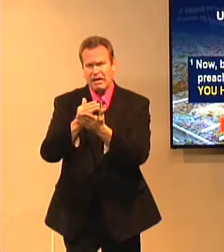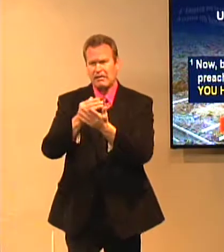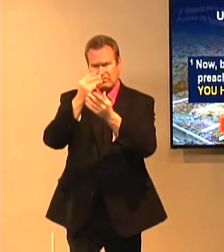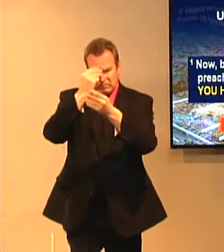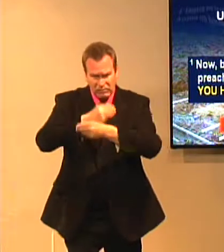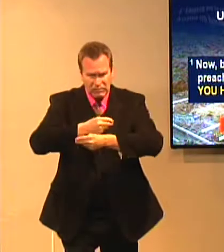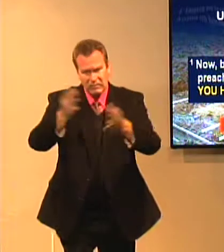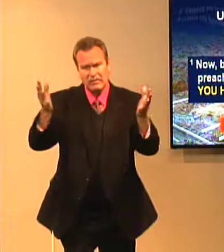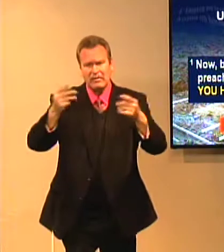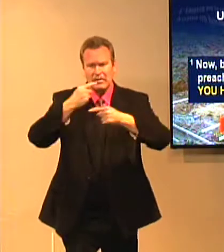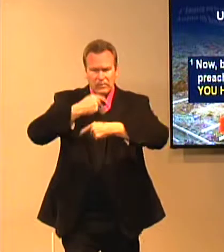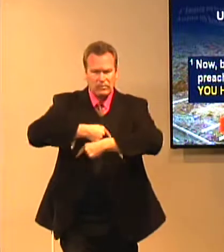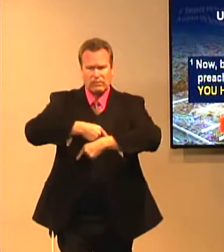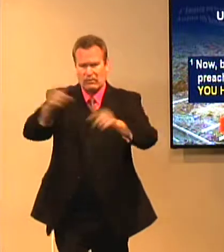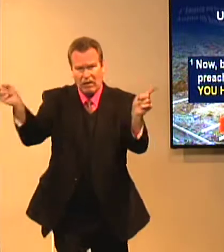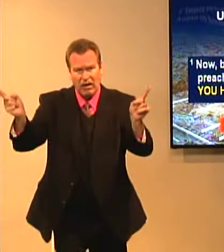preached to you, that I shared with you.